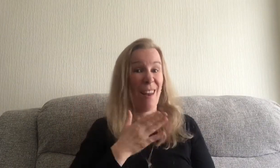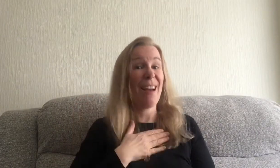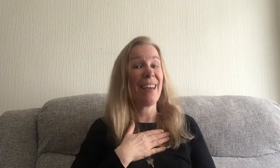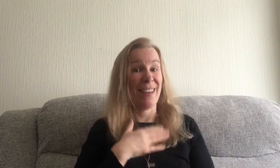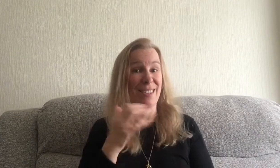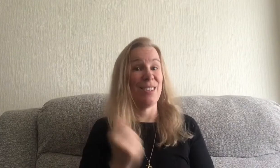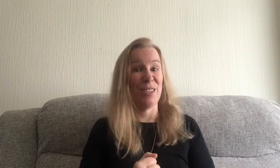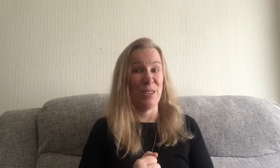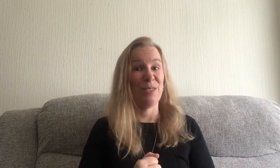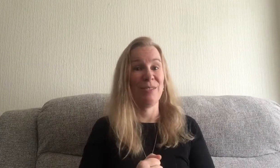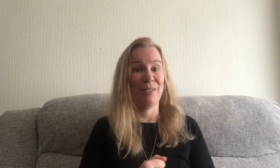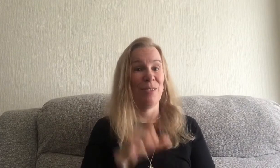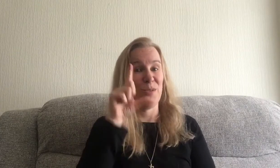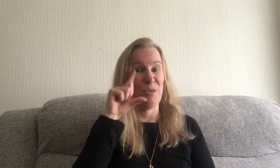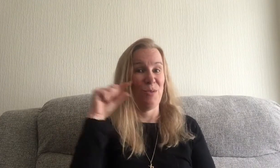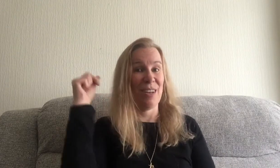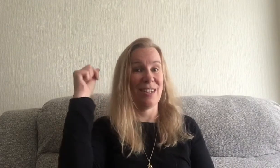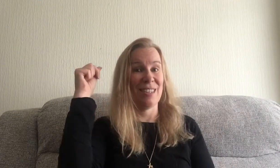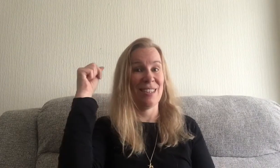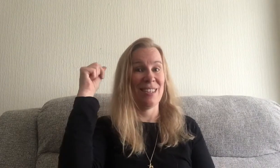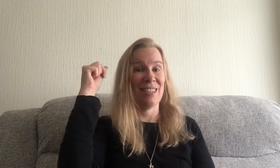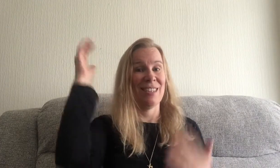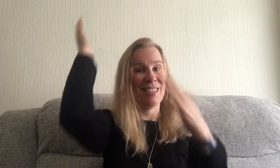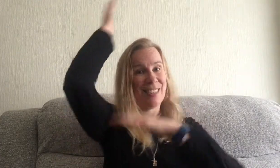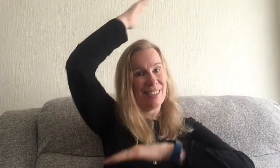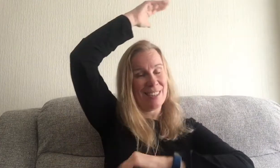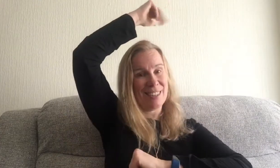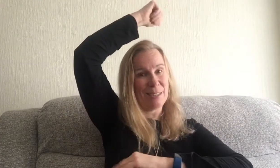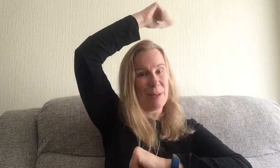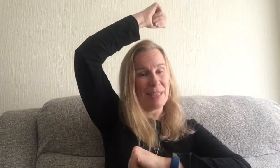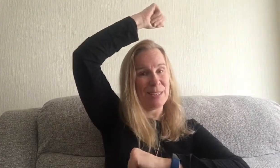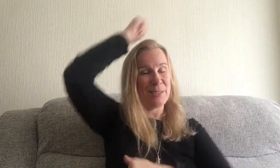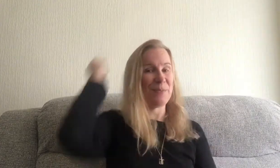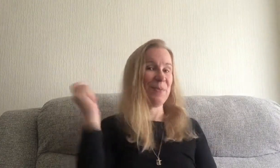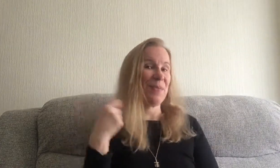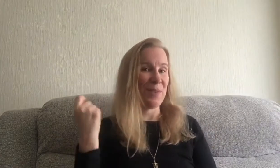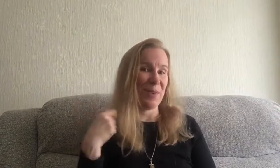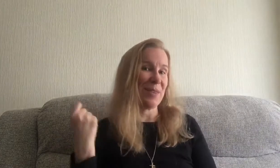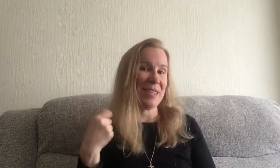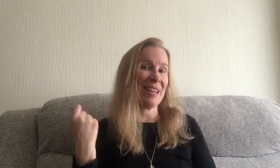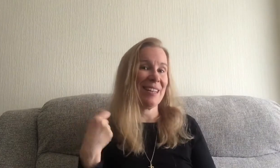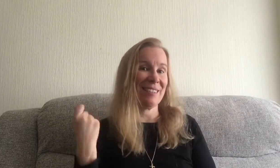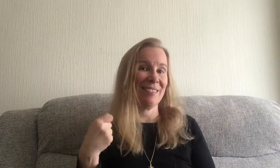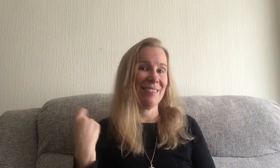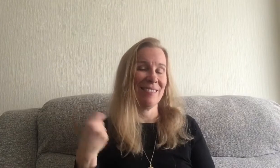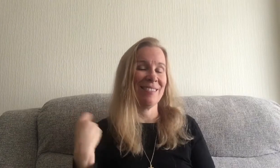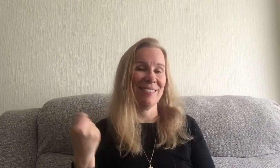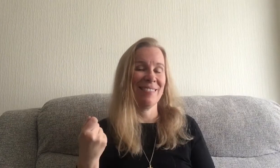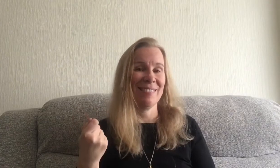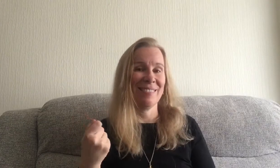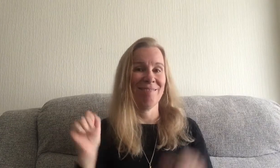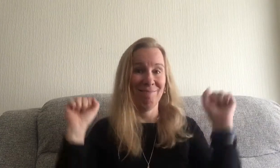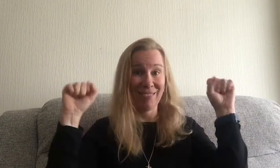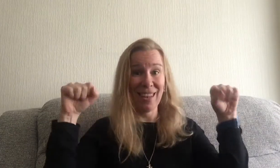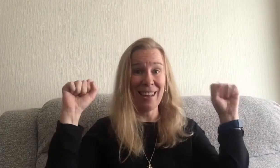like to do French Spanish or Italian yes